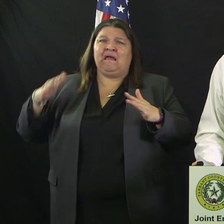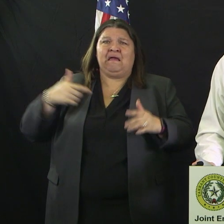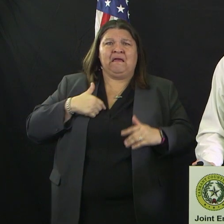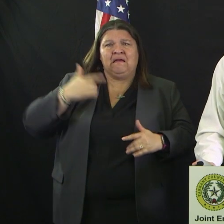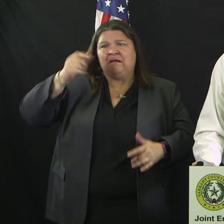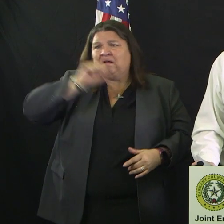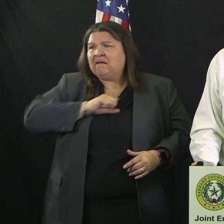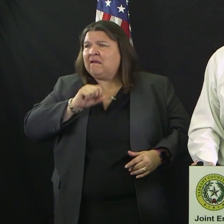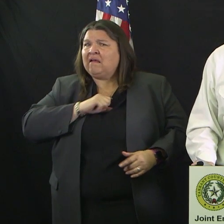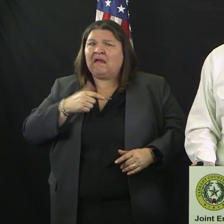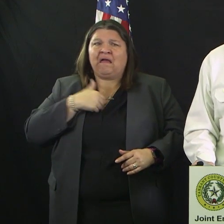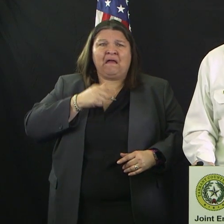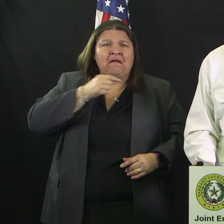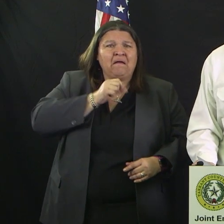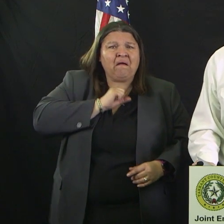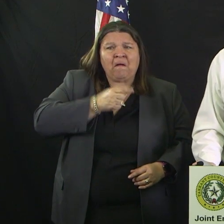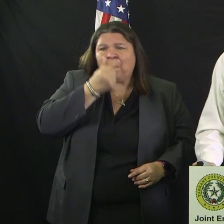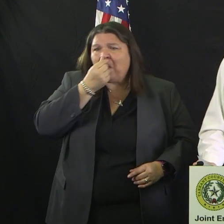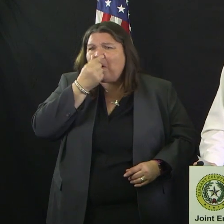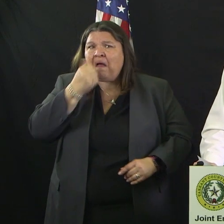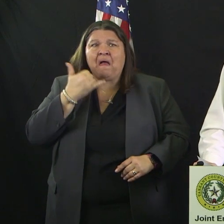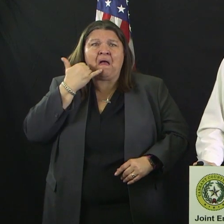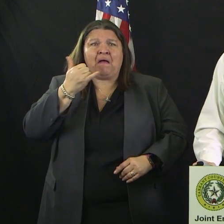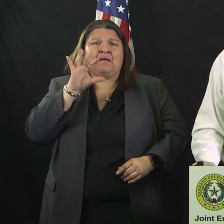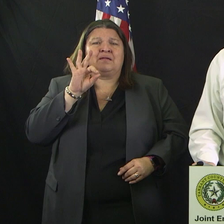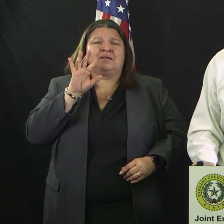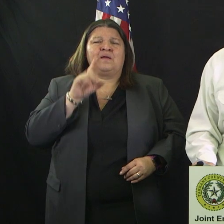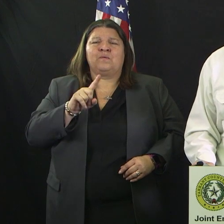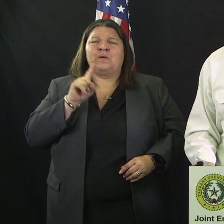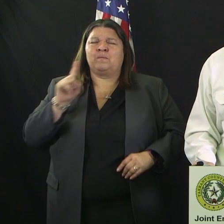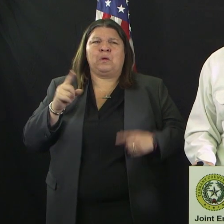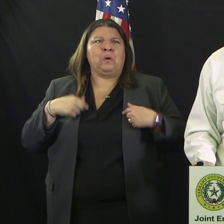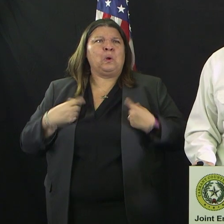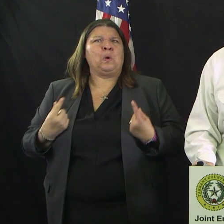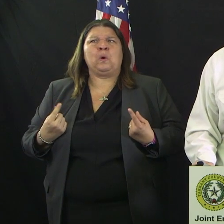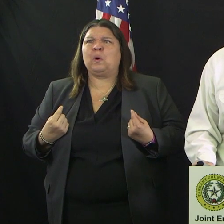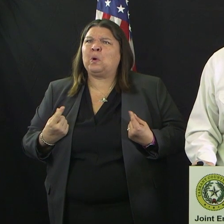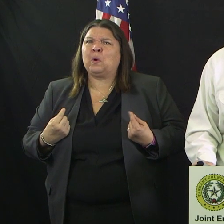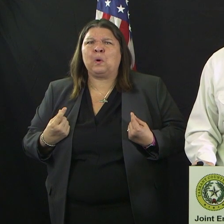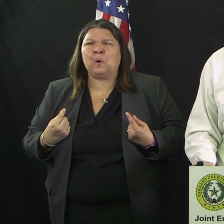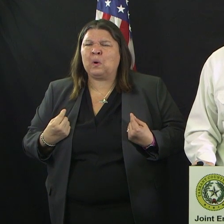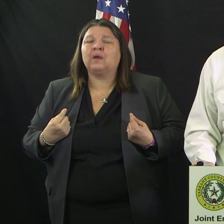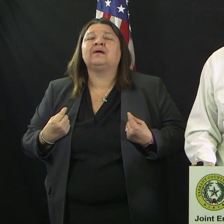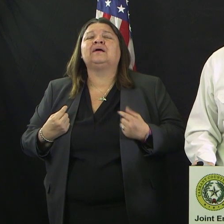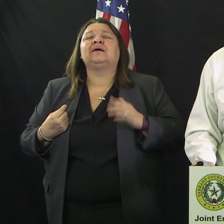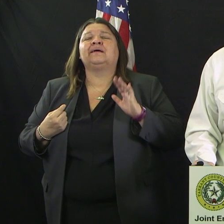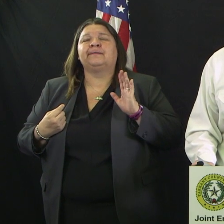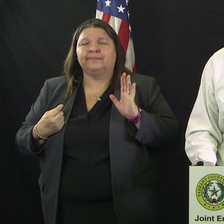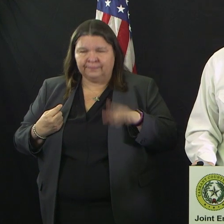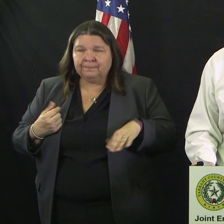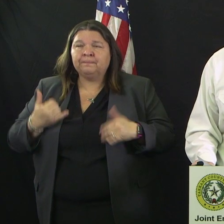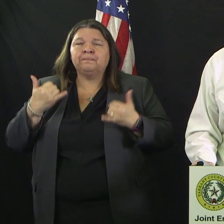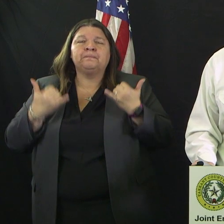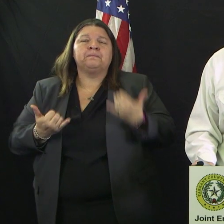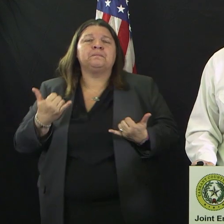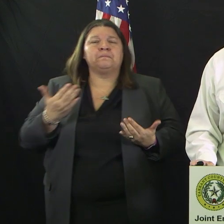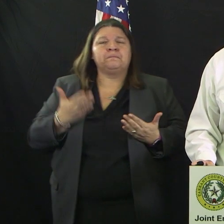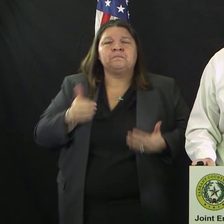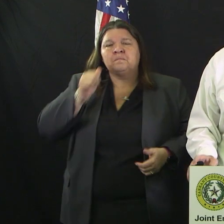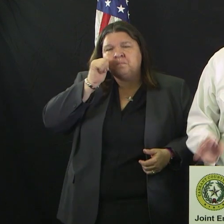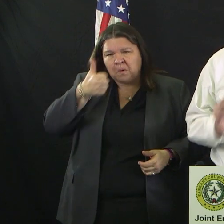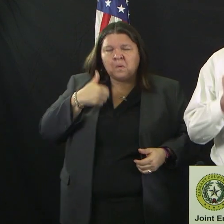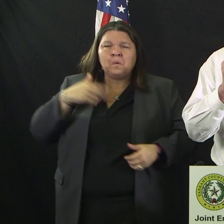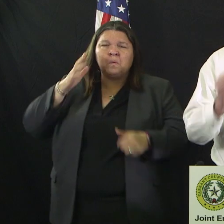call my doctor? So that guide will be put up online here within the next day. And it gives folks a